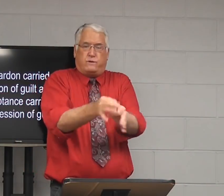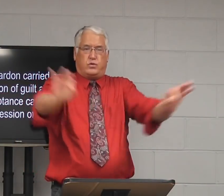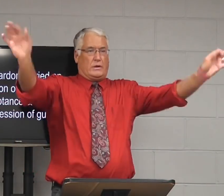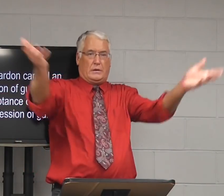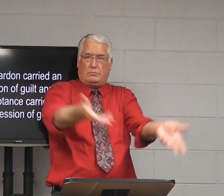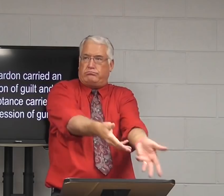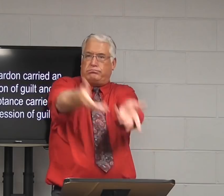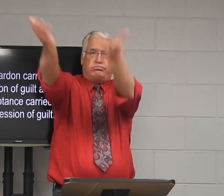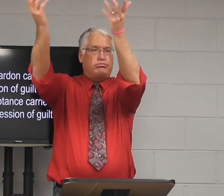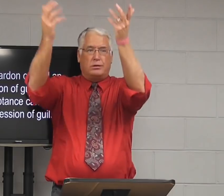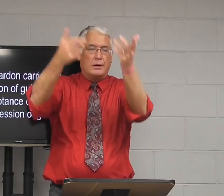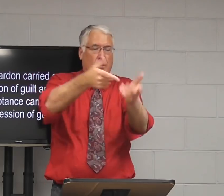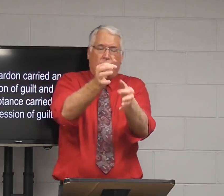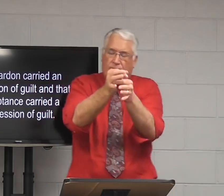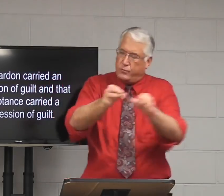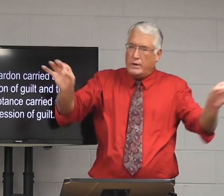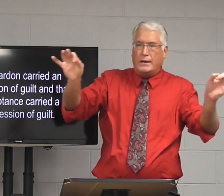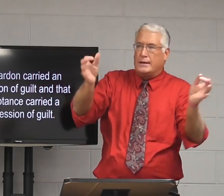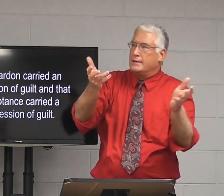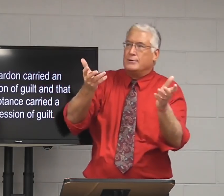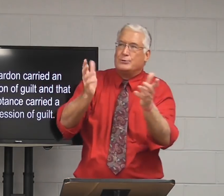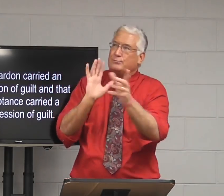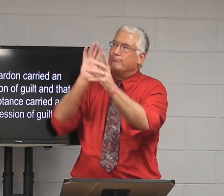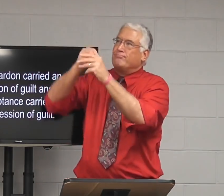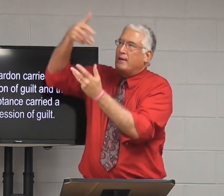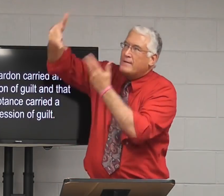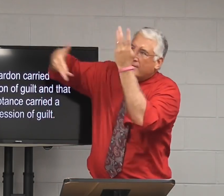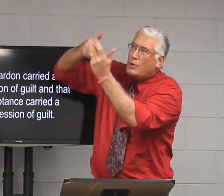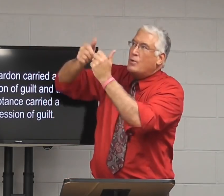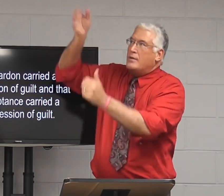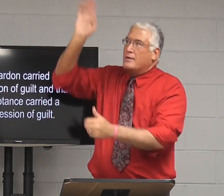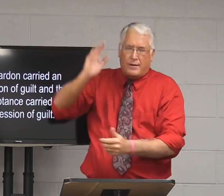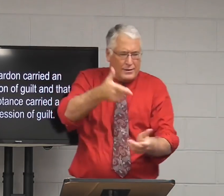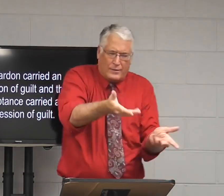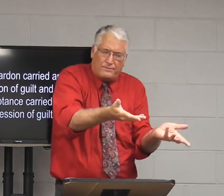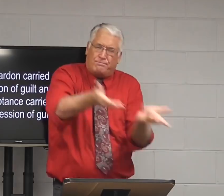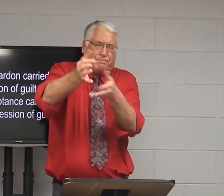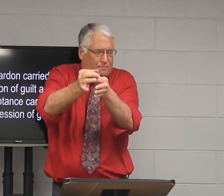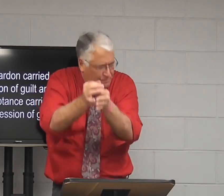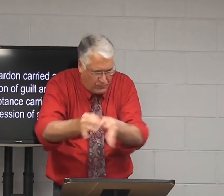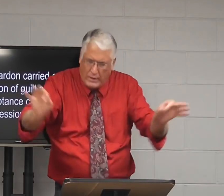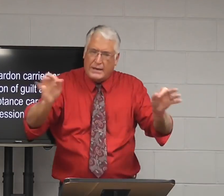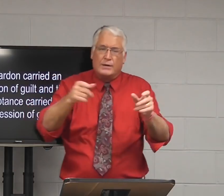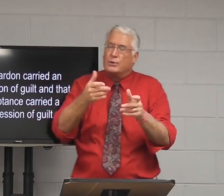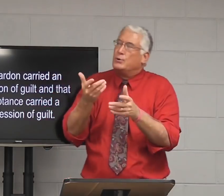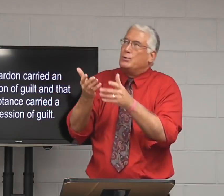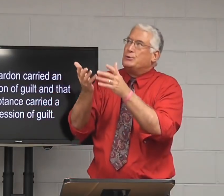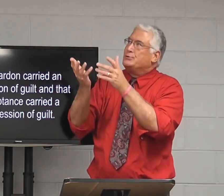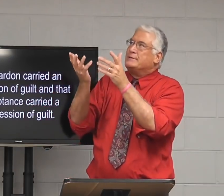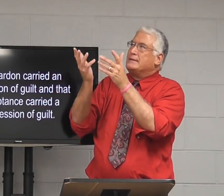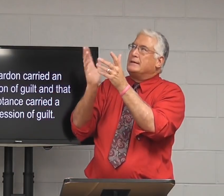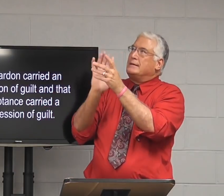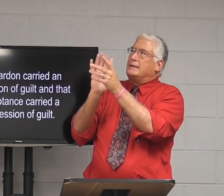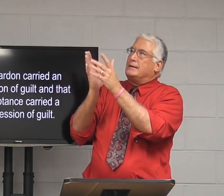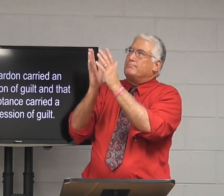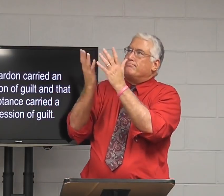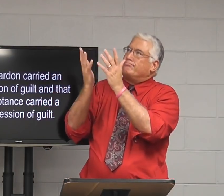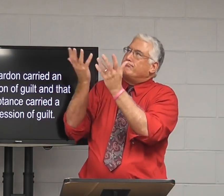It is freely given. We are free to join in our fellowship with God. We are free to